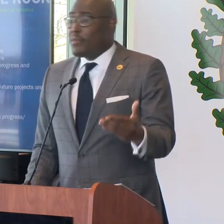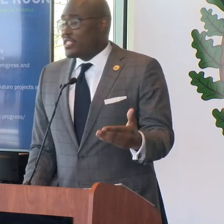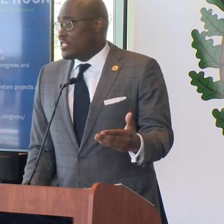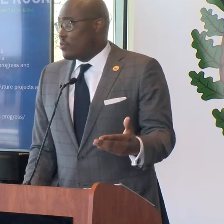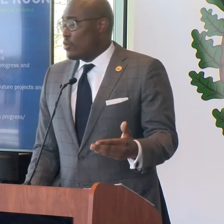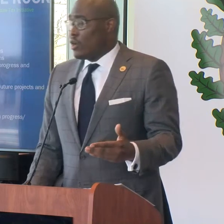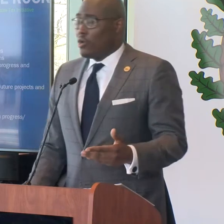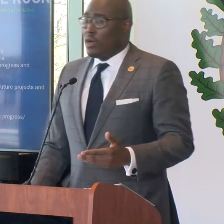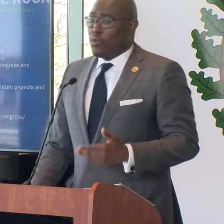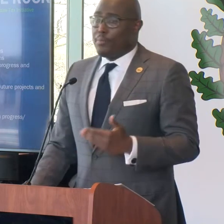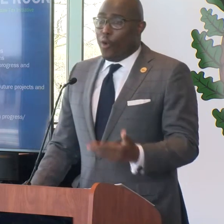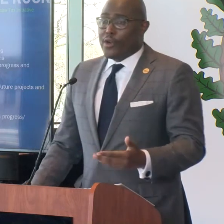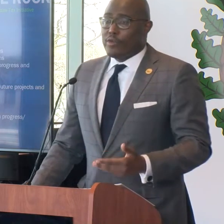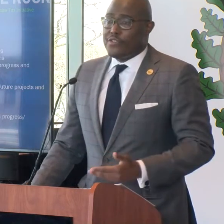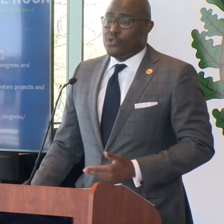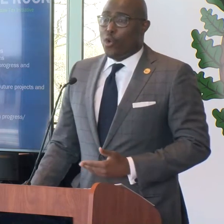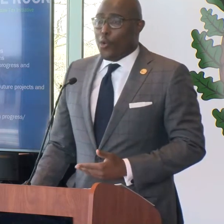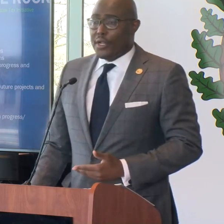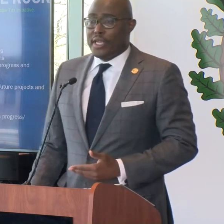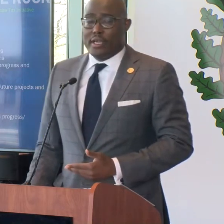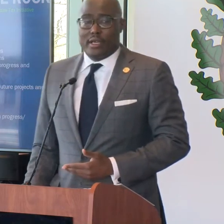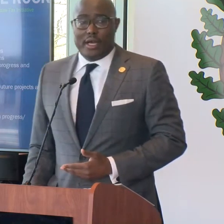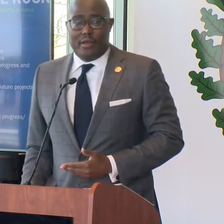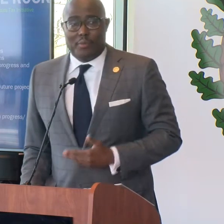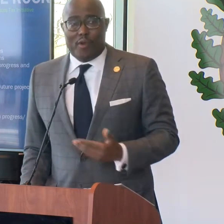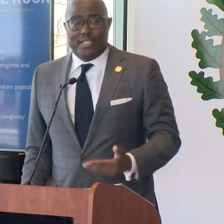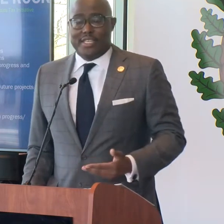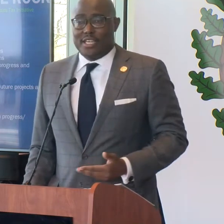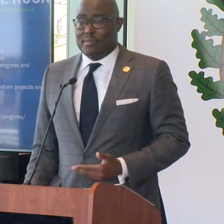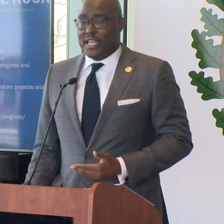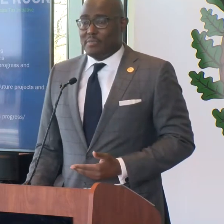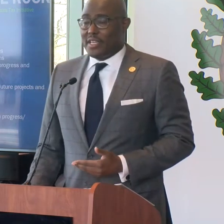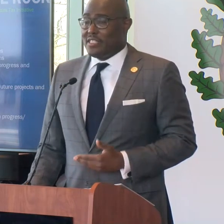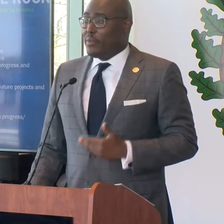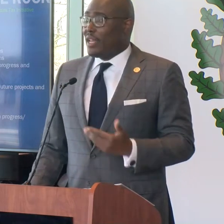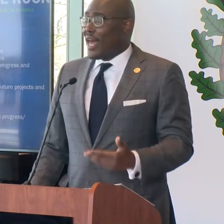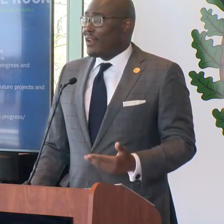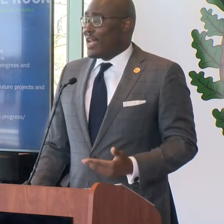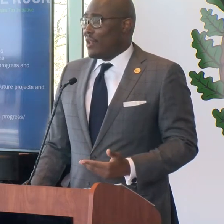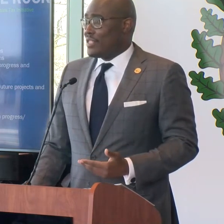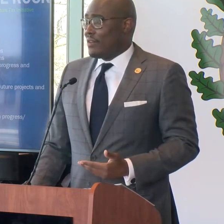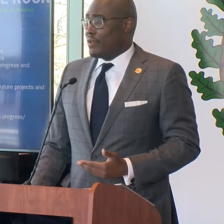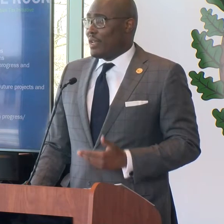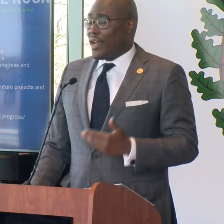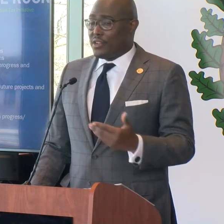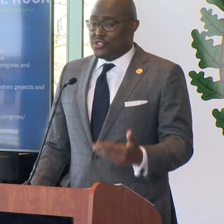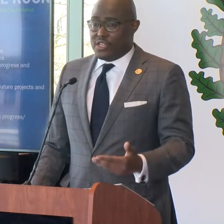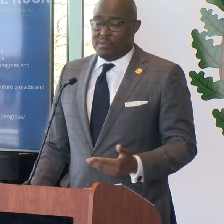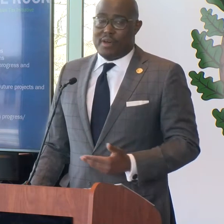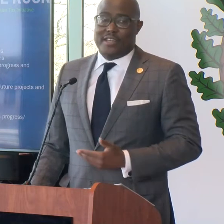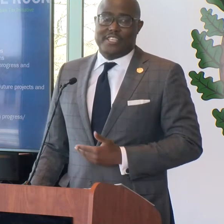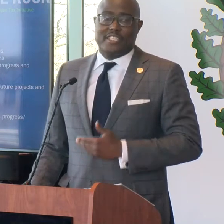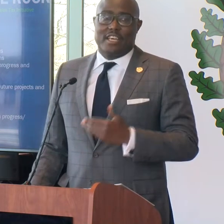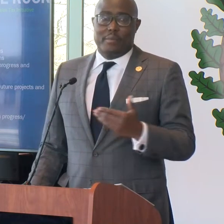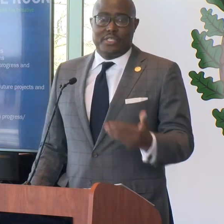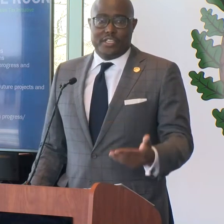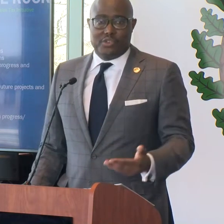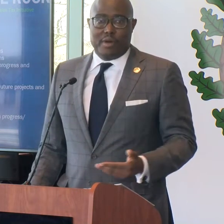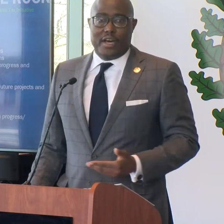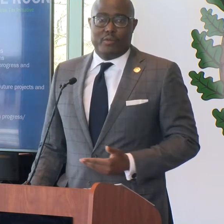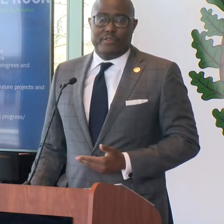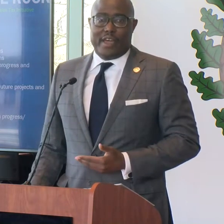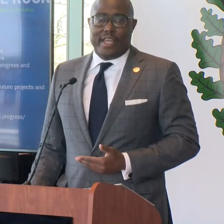This commission will report and review quarterly the project updates because there will be a lot of dollars out there, a lot of construction projects,